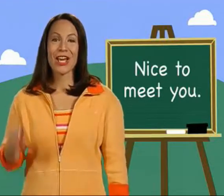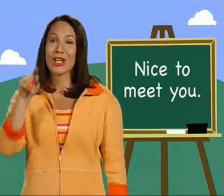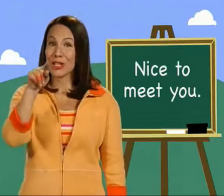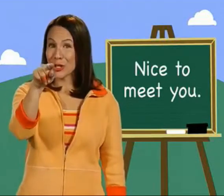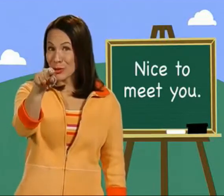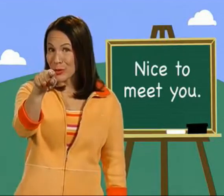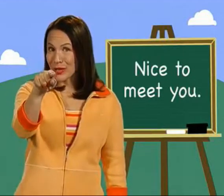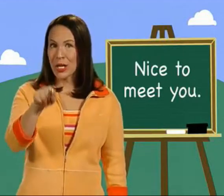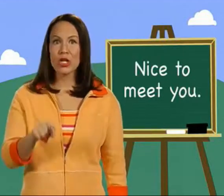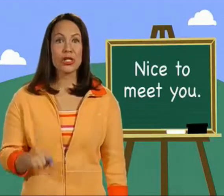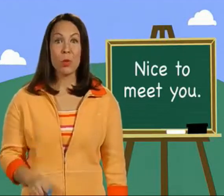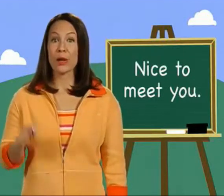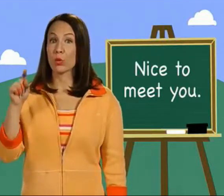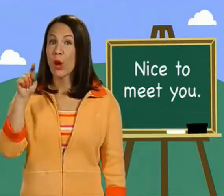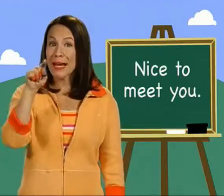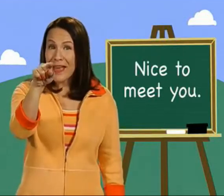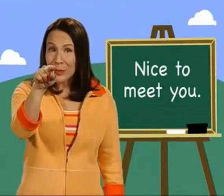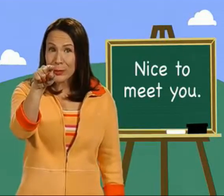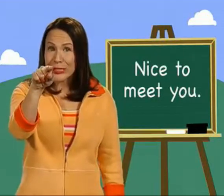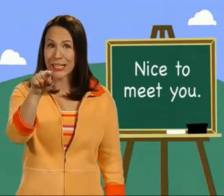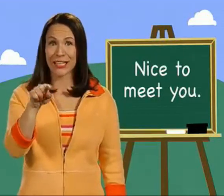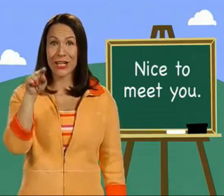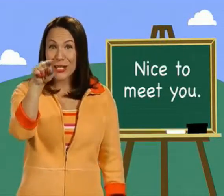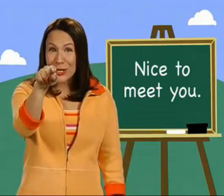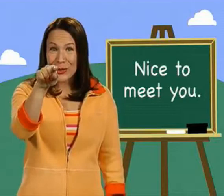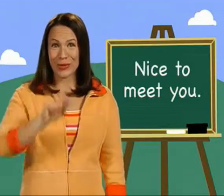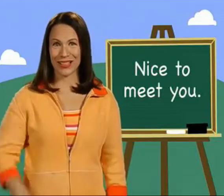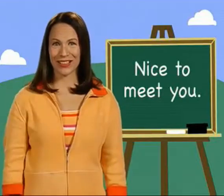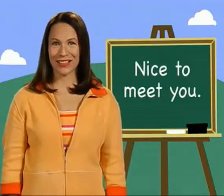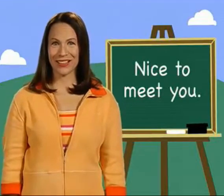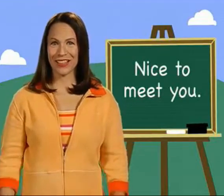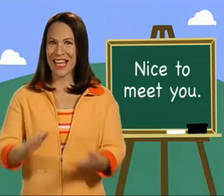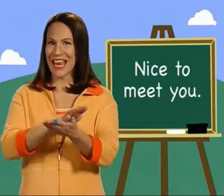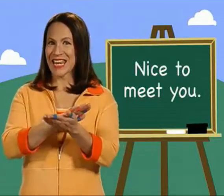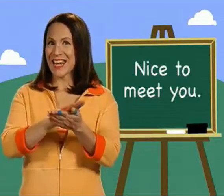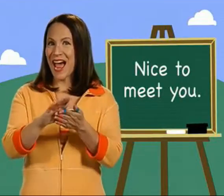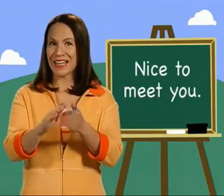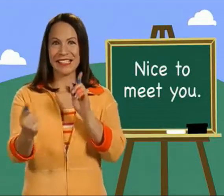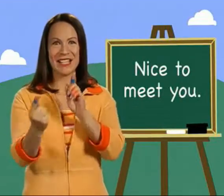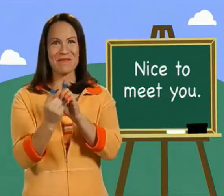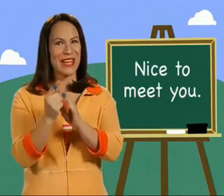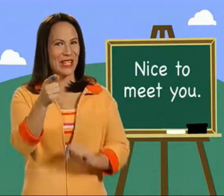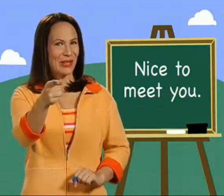You. Just point right at the person. You. Nice to meet you.